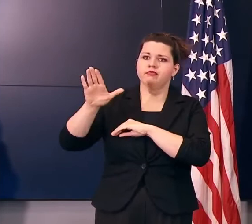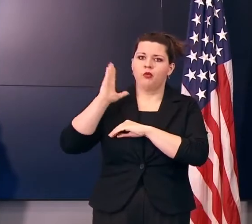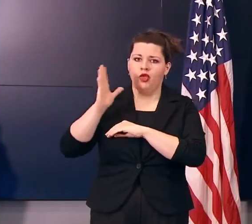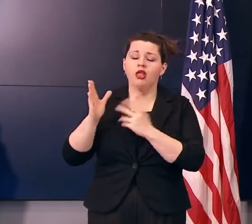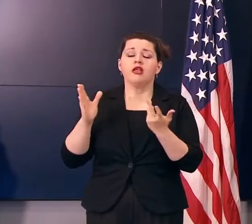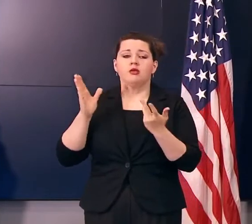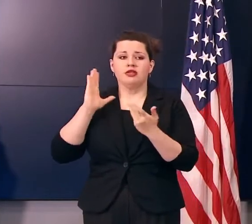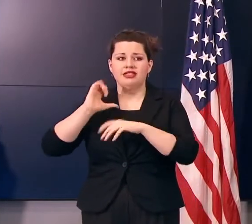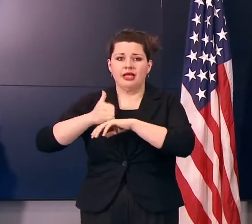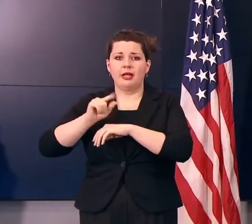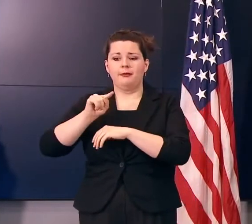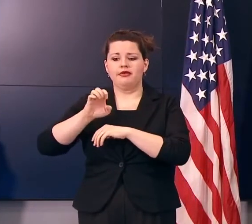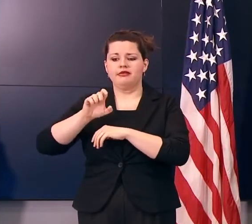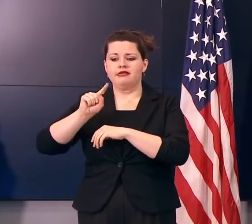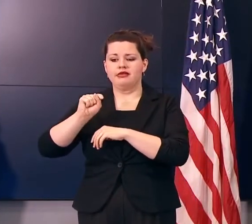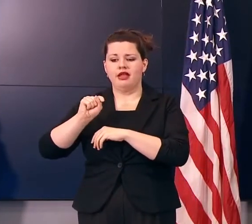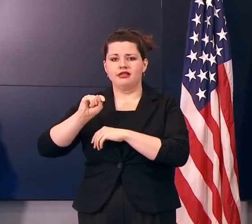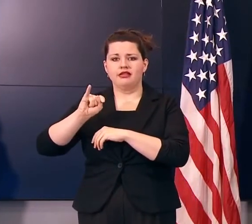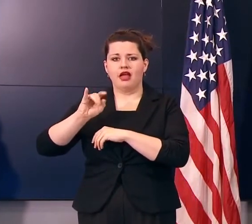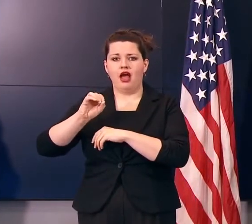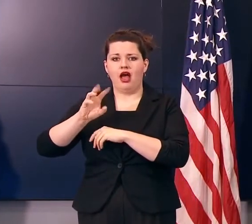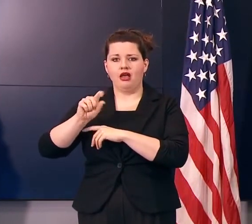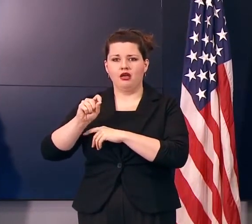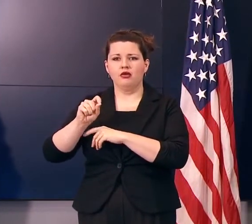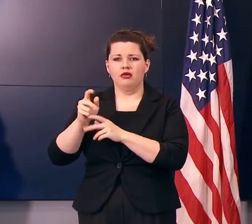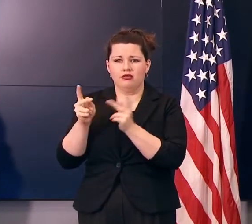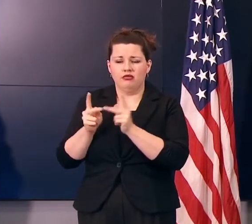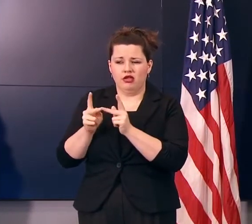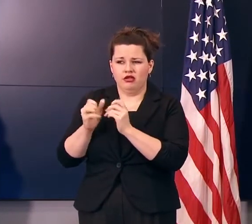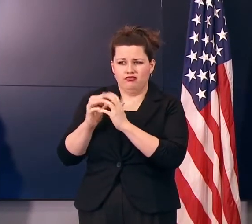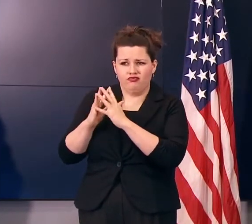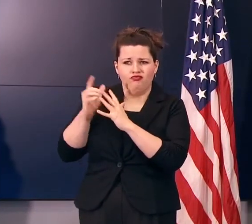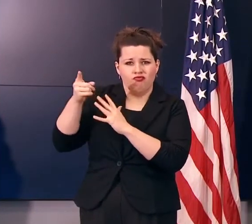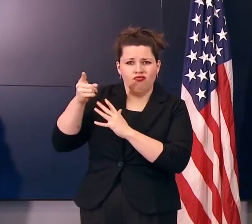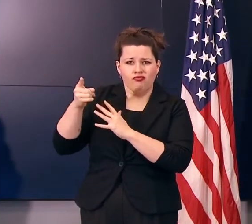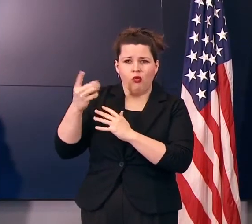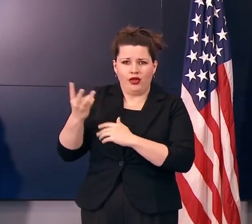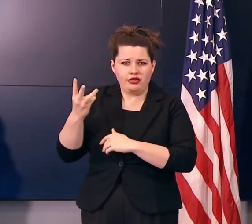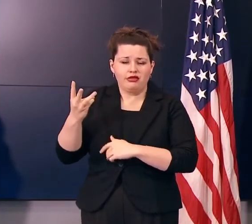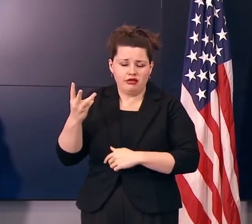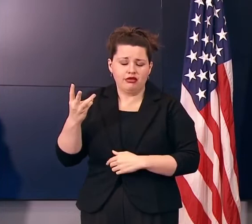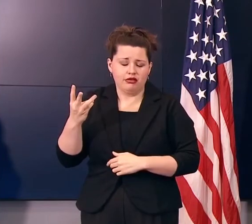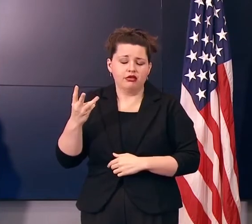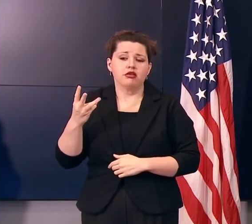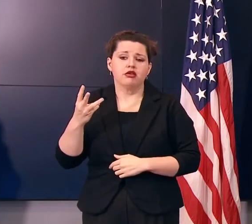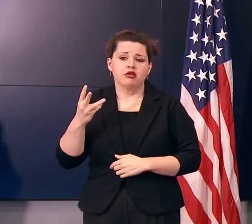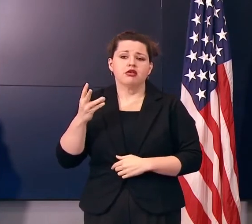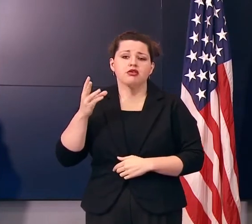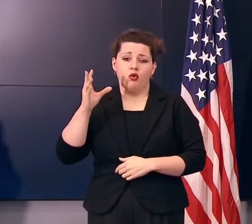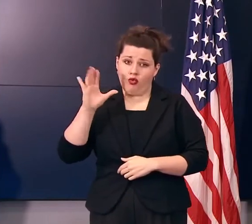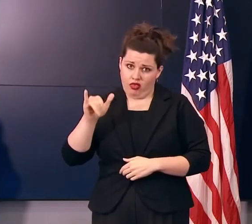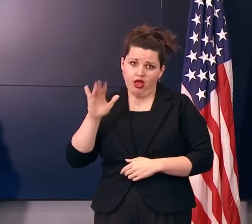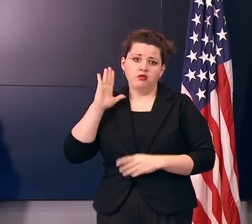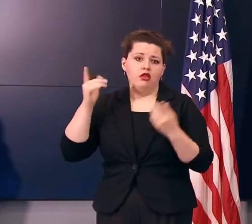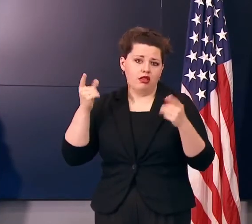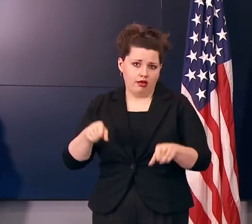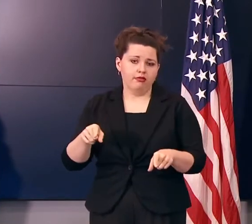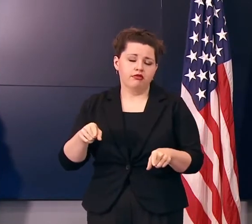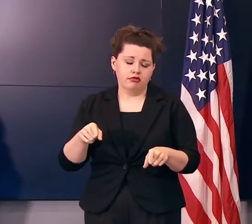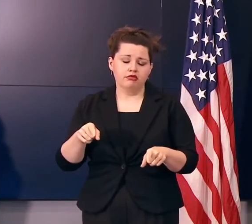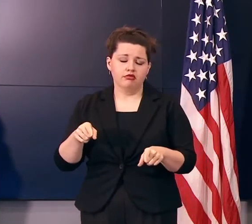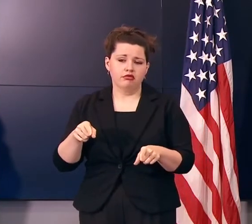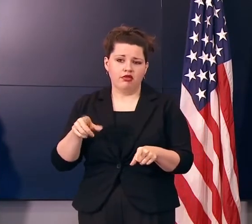test Iowa site later this Wednesday, I think, is when we'll be setting that up. And so that is coming to